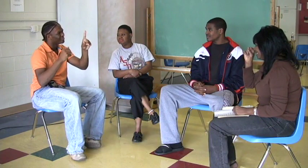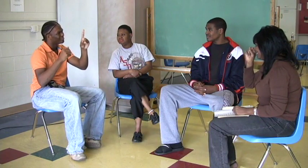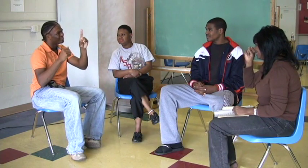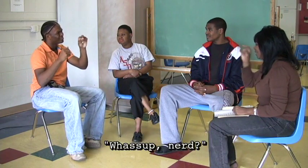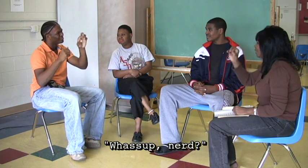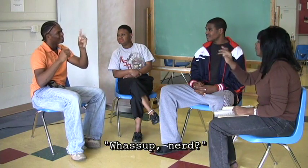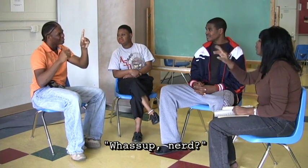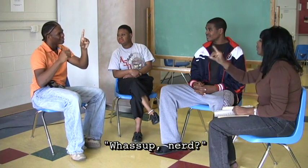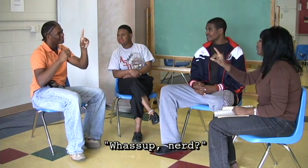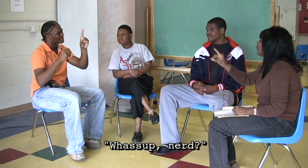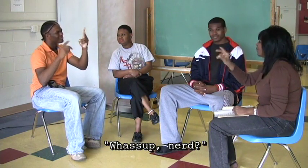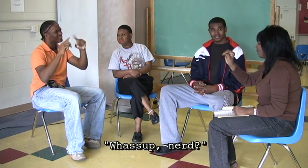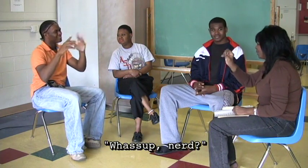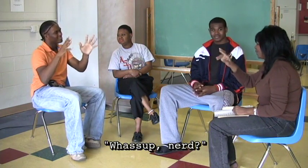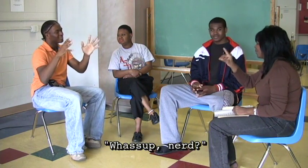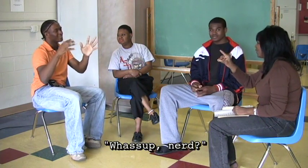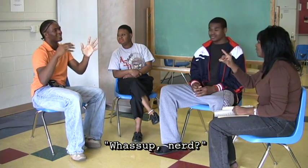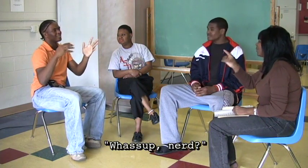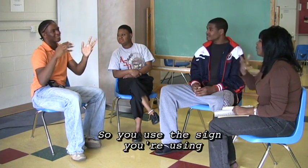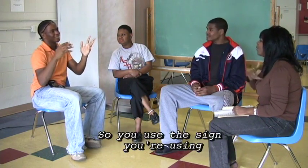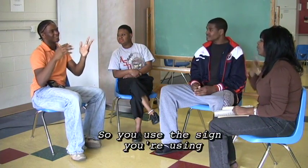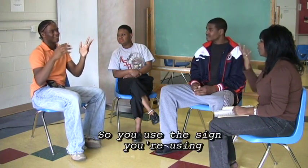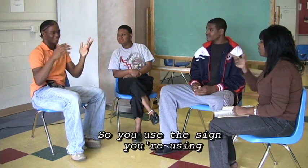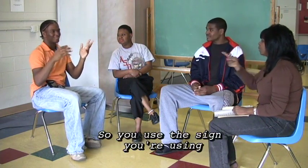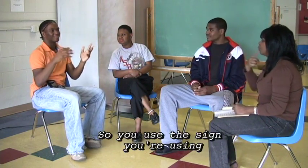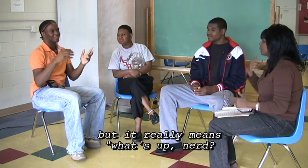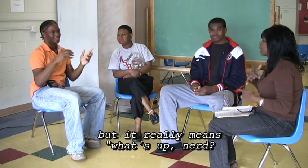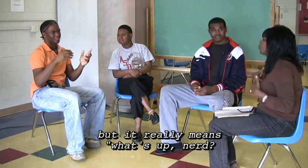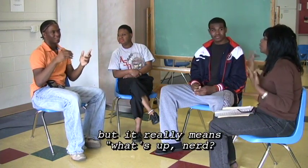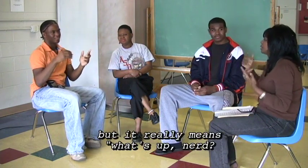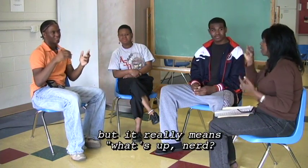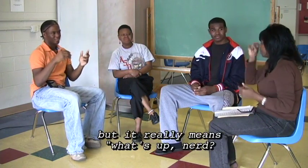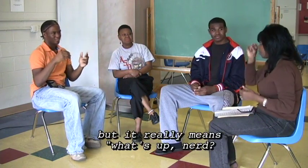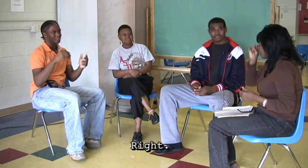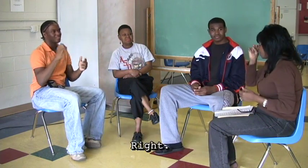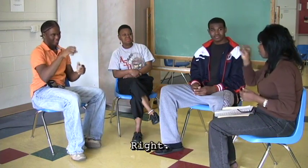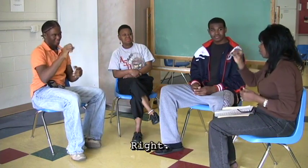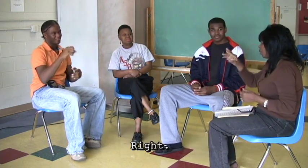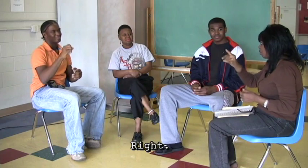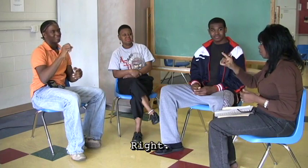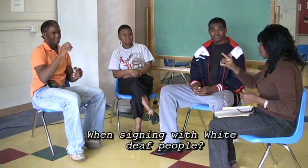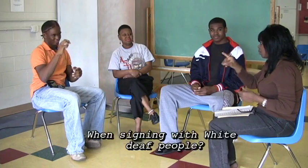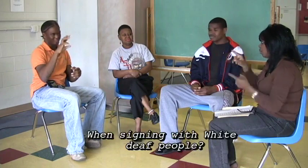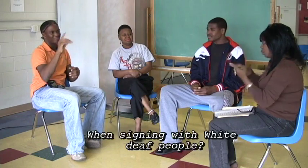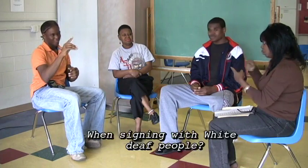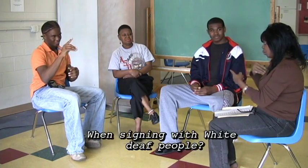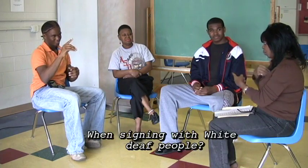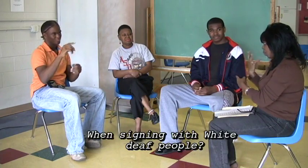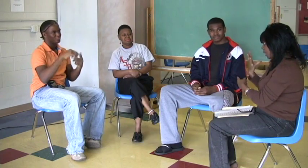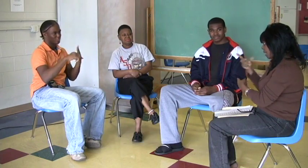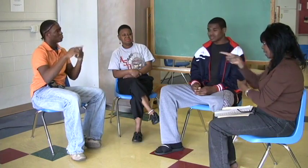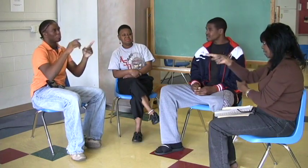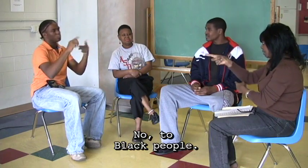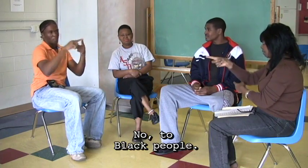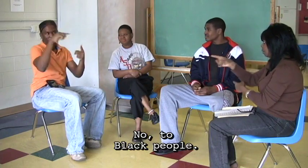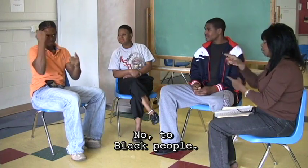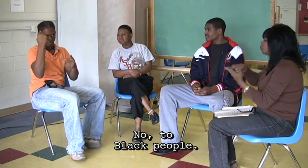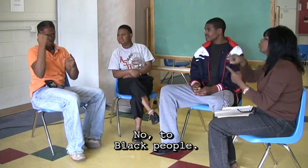but they're only saying, what's up, nerd. So you use the sign you're using, but it really means, what's up, nerd. Right. When signing with white deaf people? No, no, to black